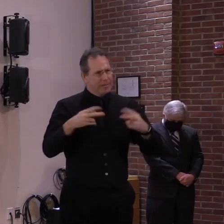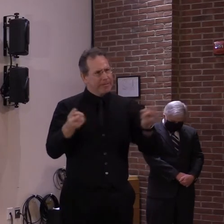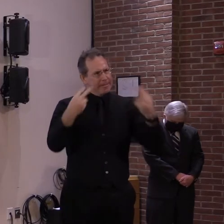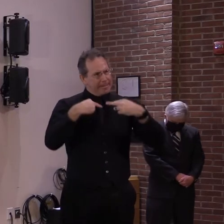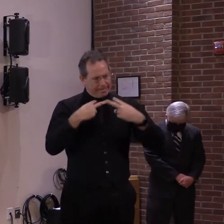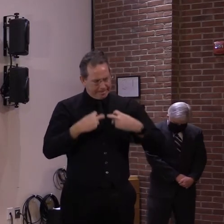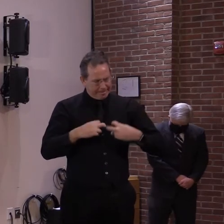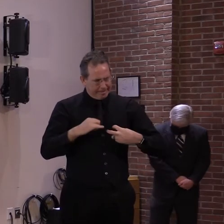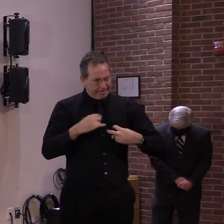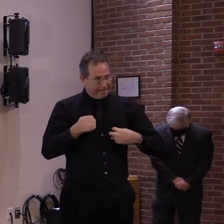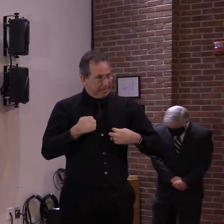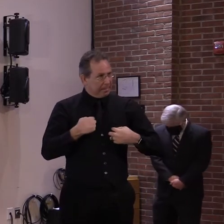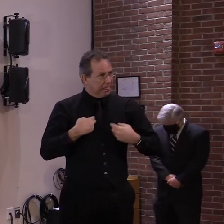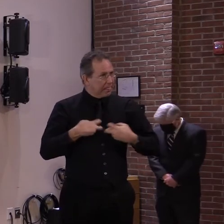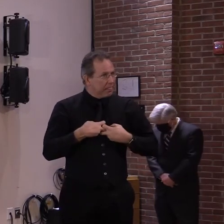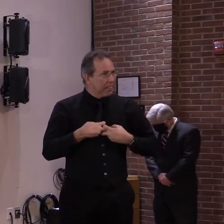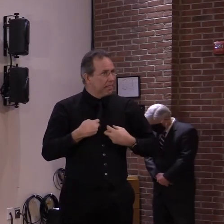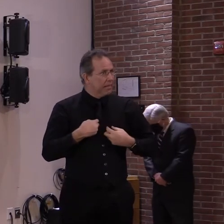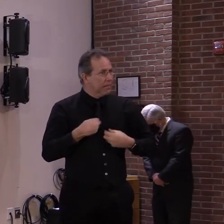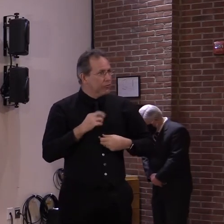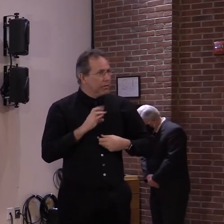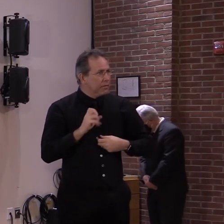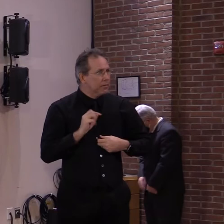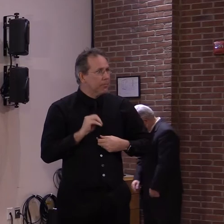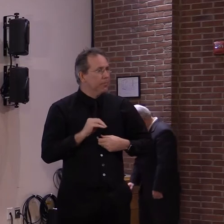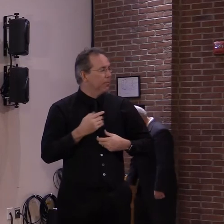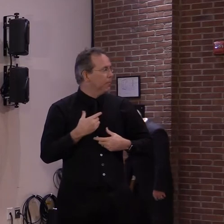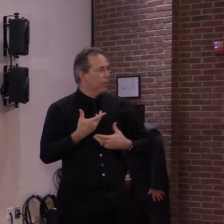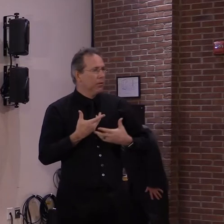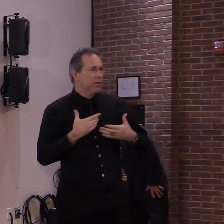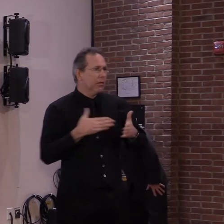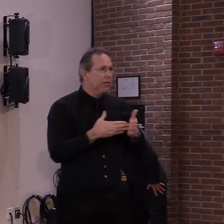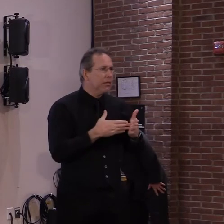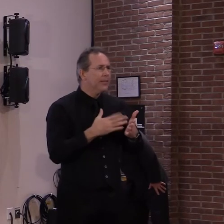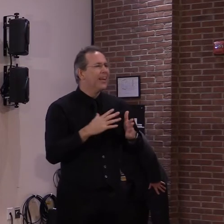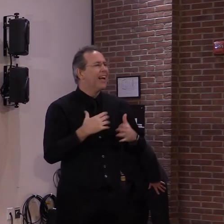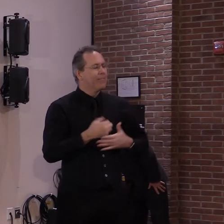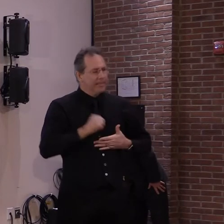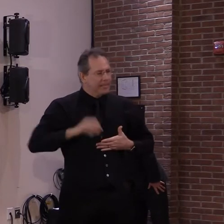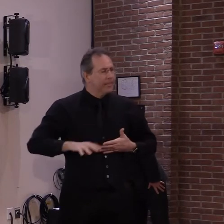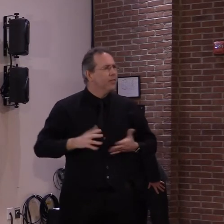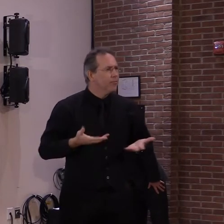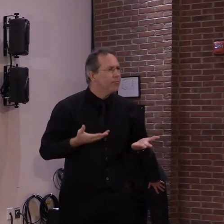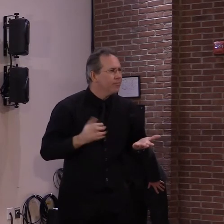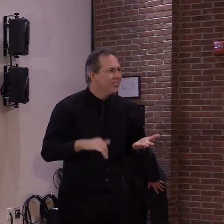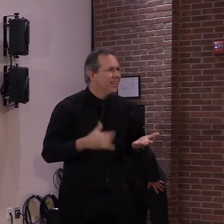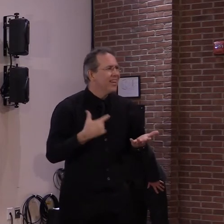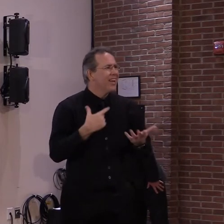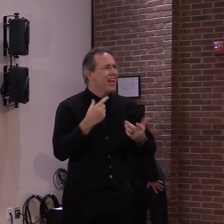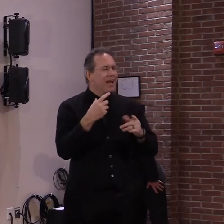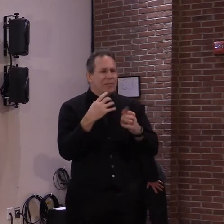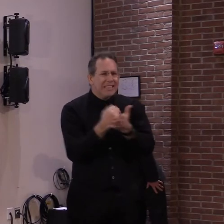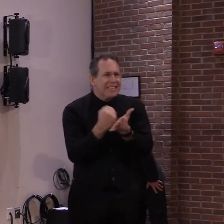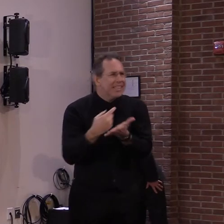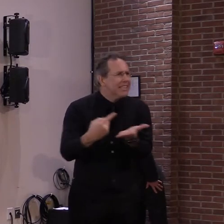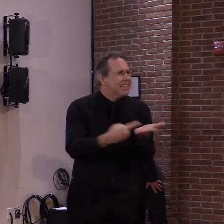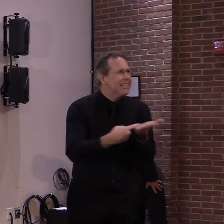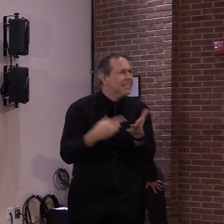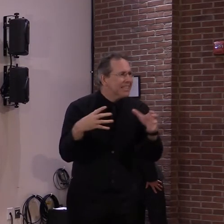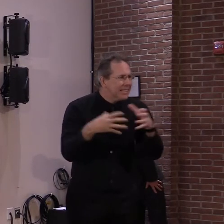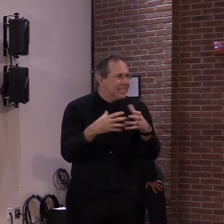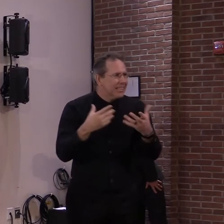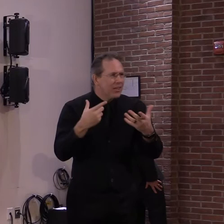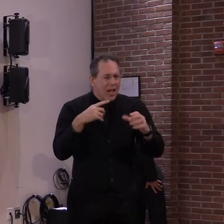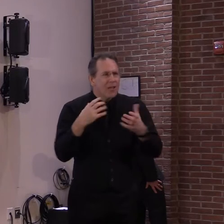on, you know, smaller government, uh, economic, uh, opportunity, uh, capitalism and so forth. But, um, but